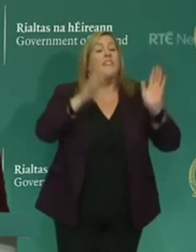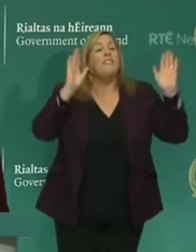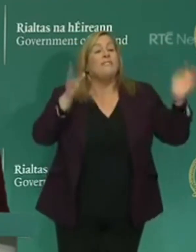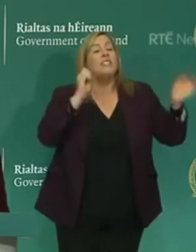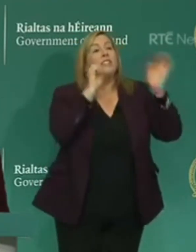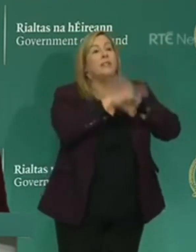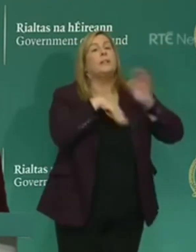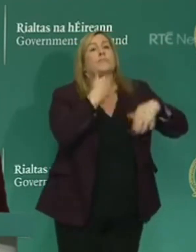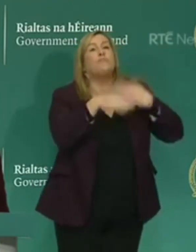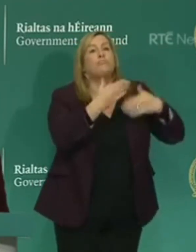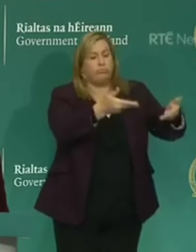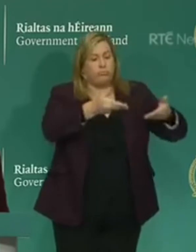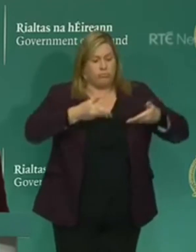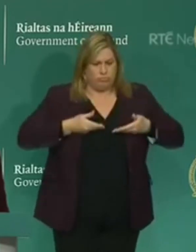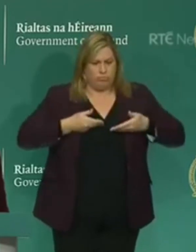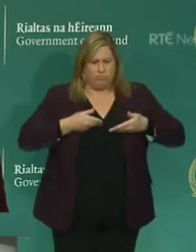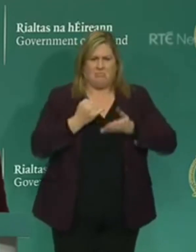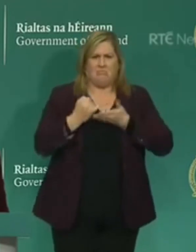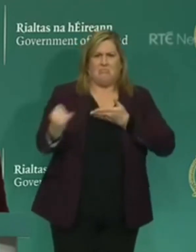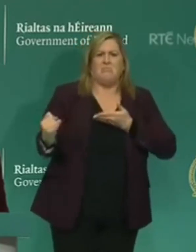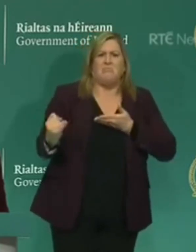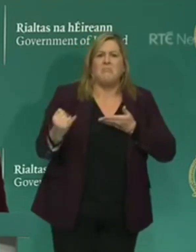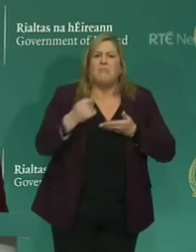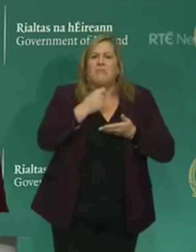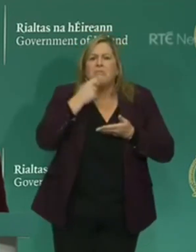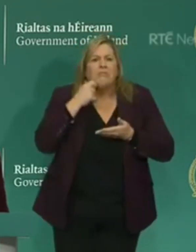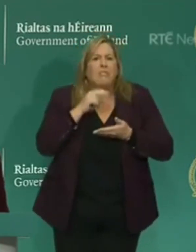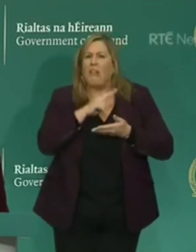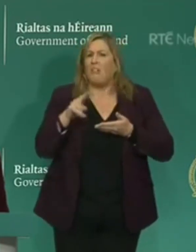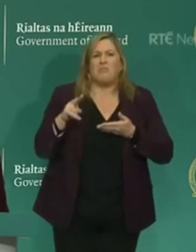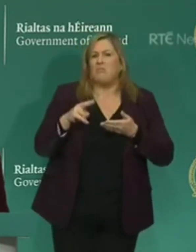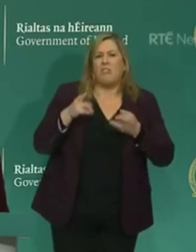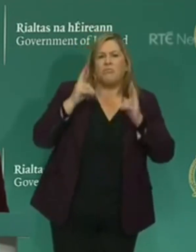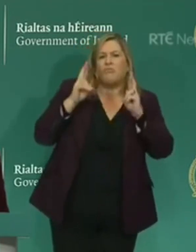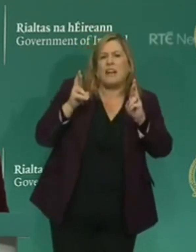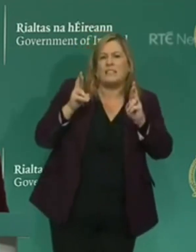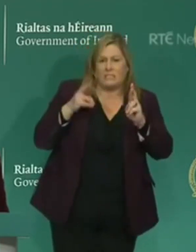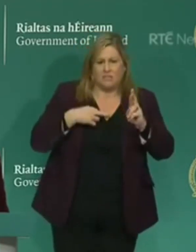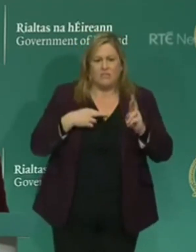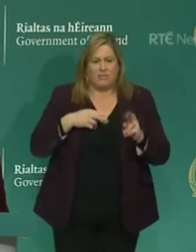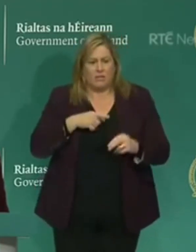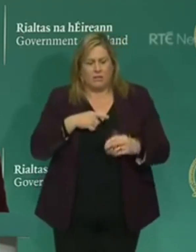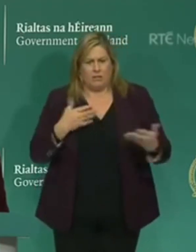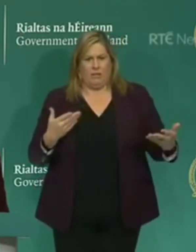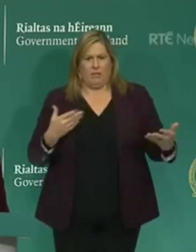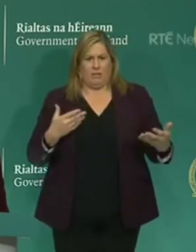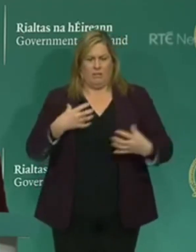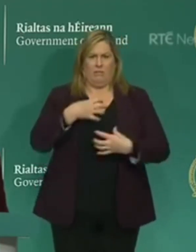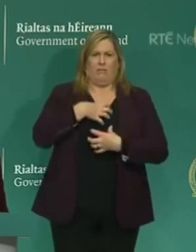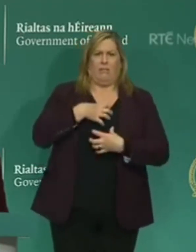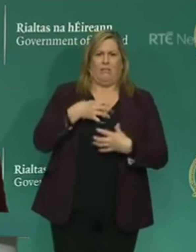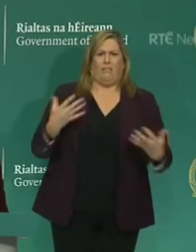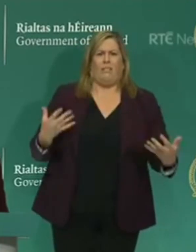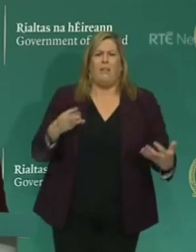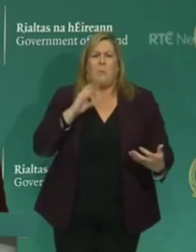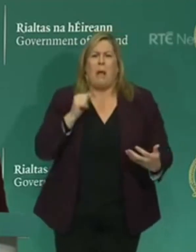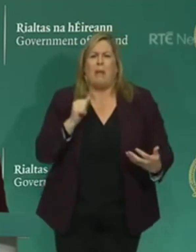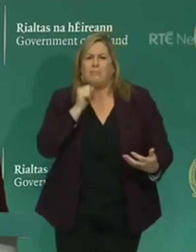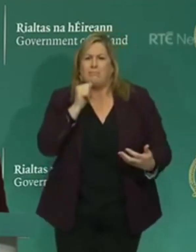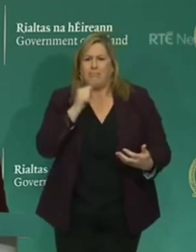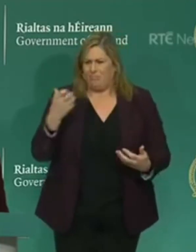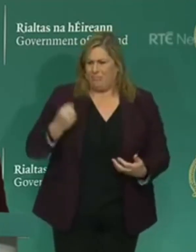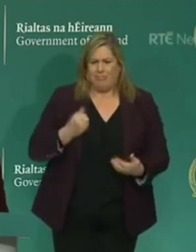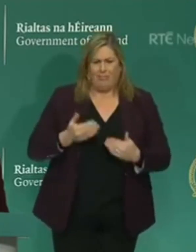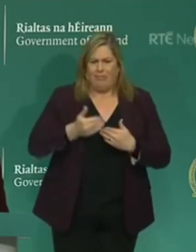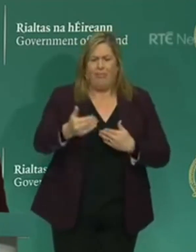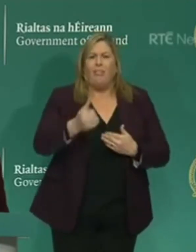pandemic unemployment payment. And the email suggested that these individuals were not entitled to receive the payment, or that they would not be receiving a